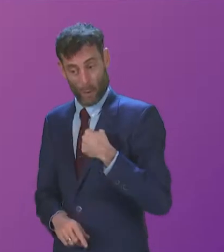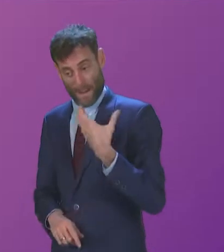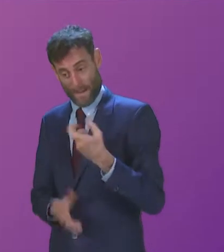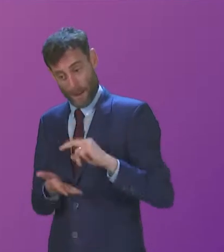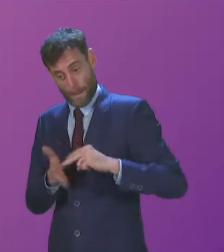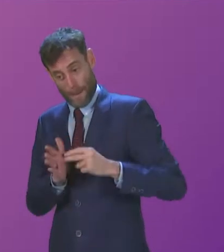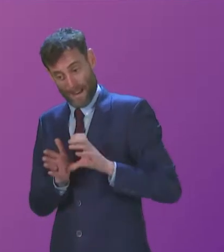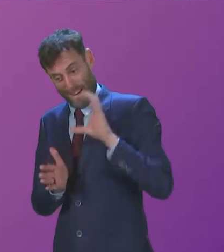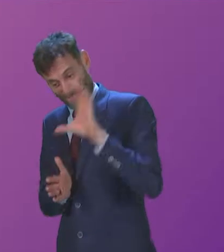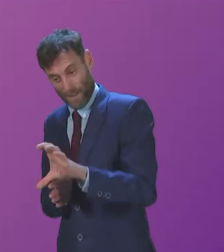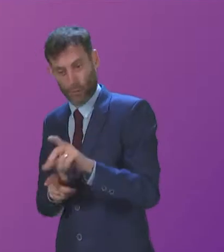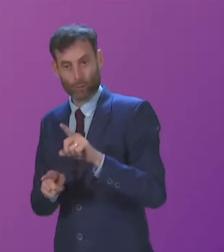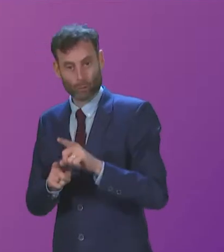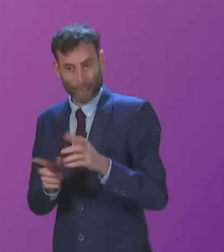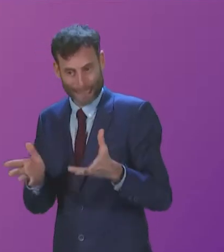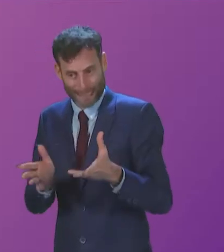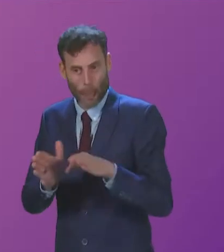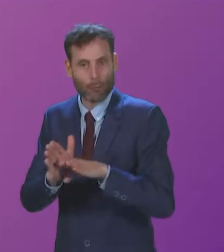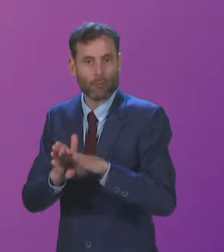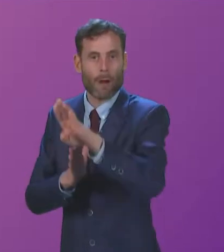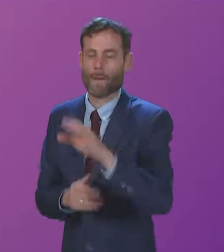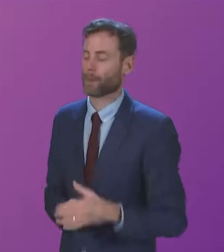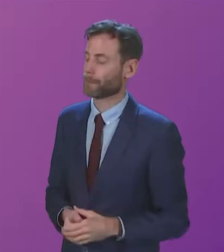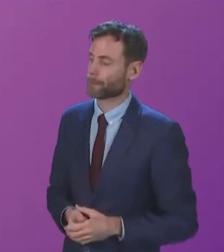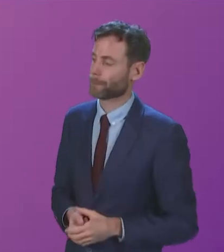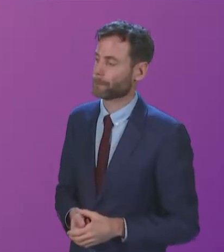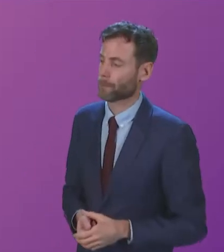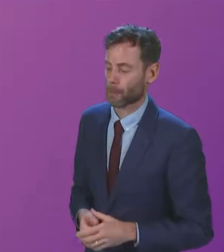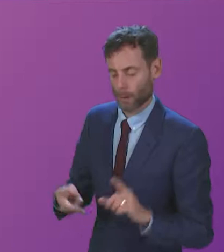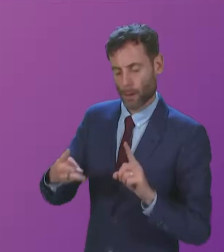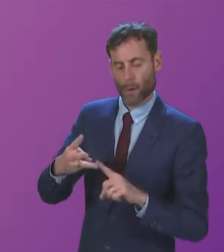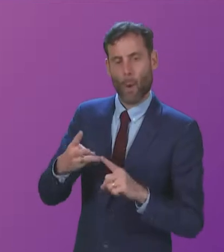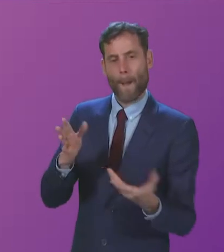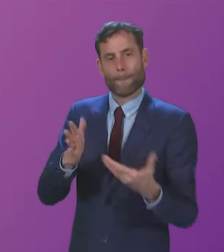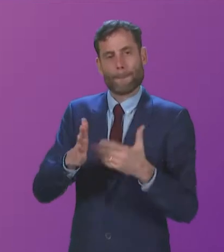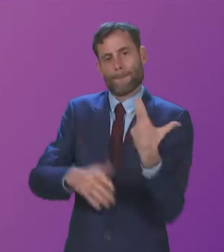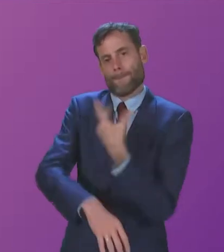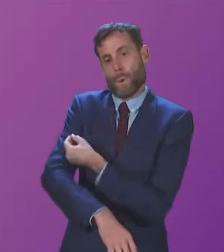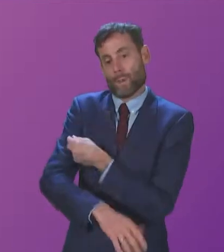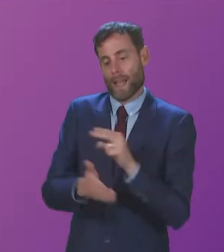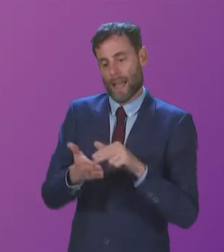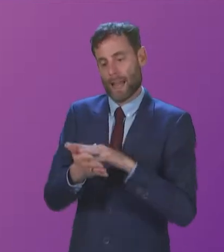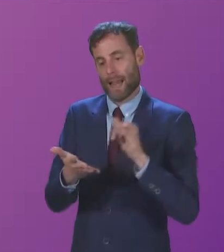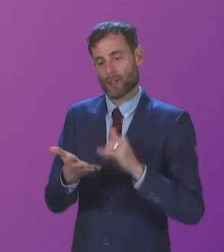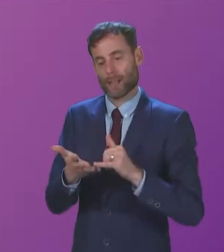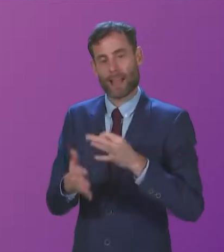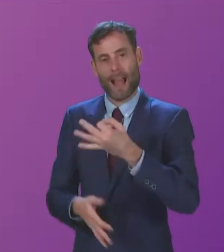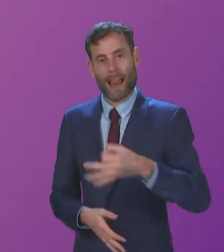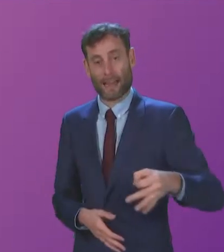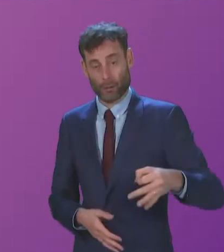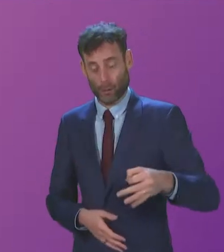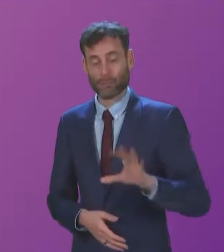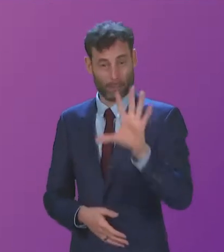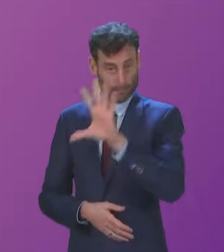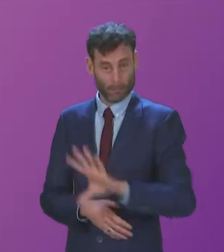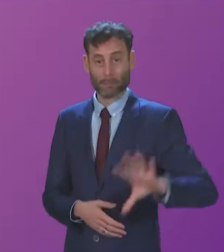Thank you, Presiding Officer. I'm concerned about the booster rollout in NHS Lanarkshire. There are reportedly nearly 5,000 housebound people in the health